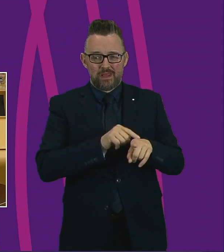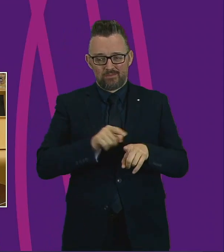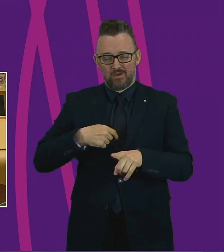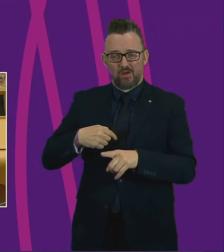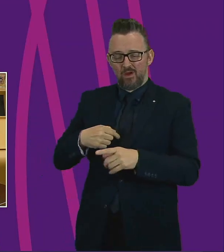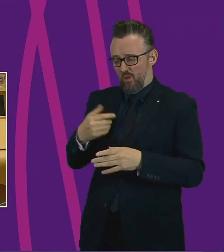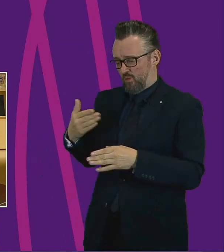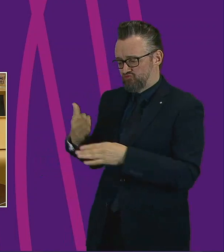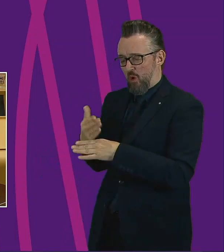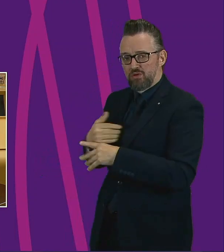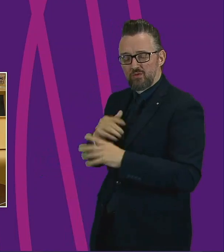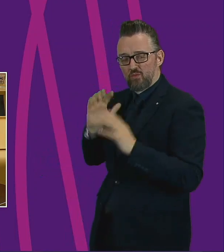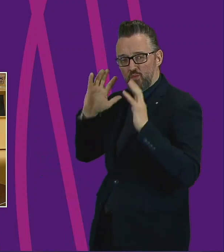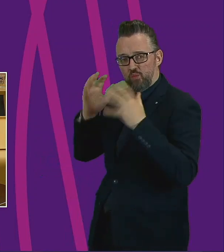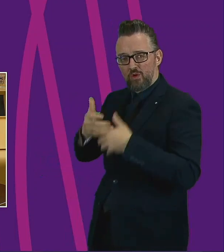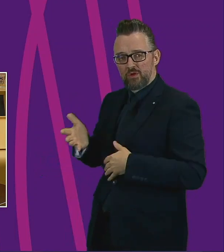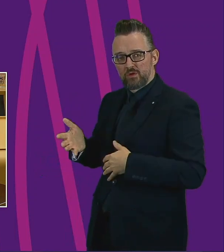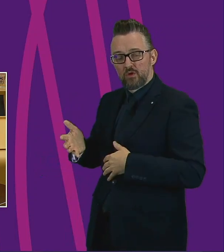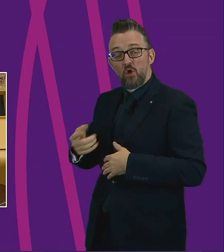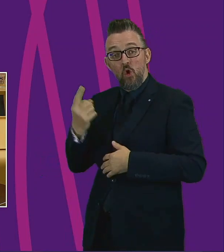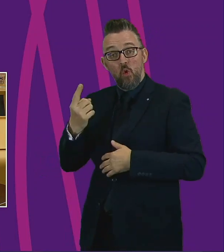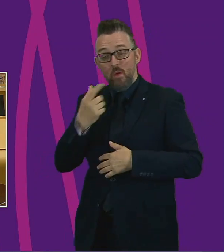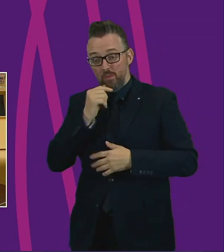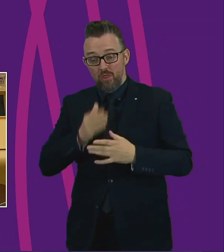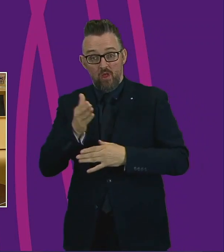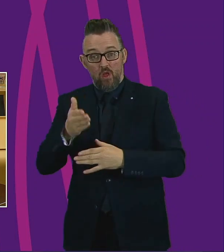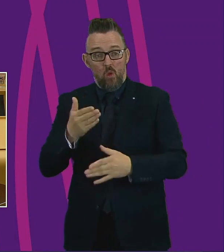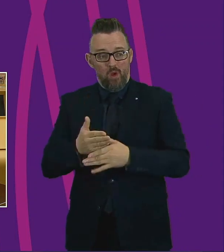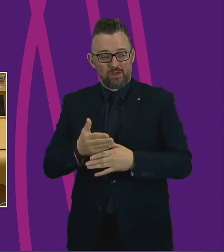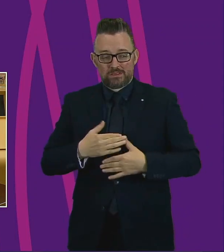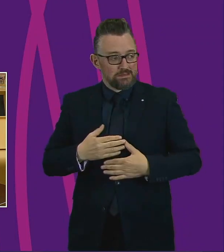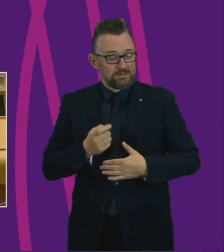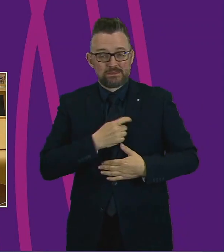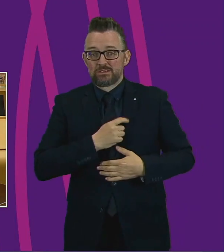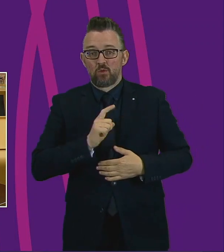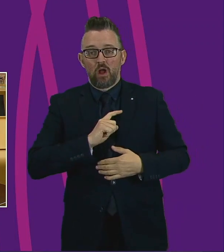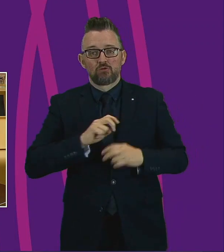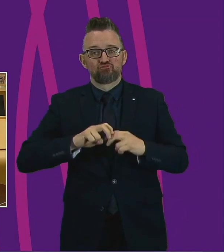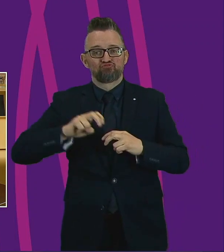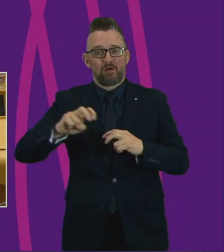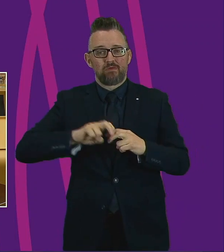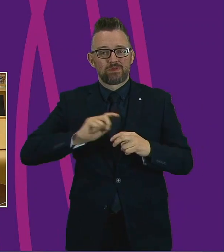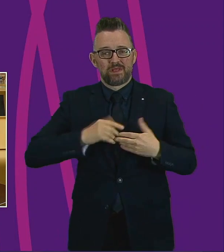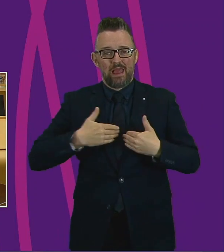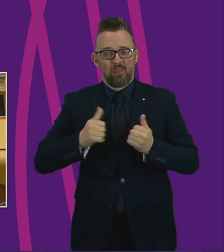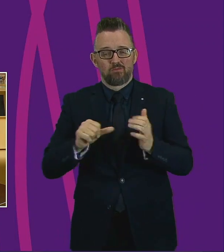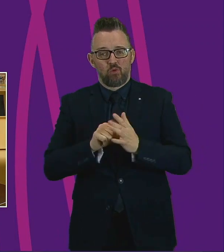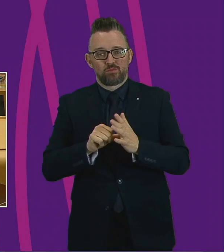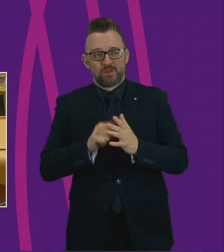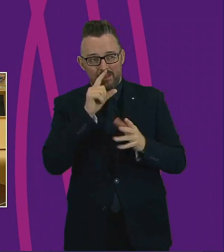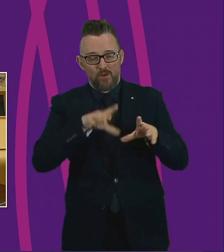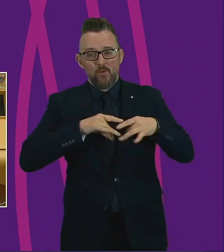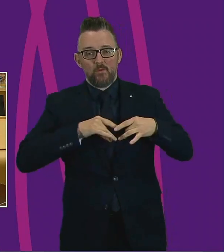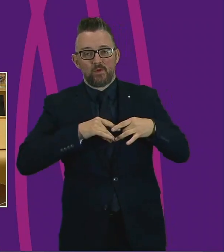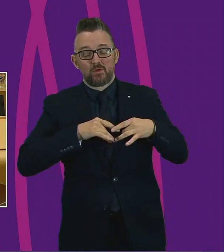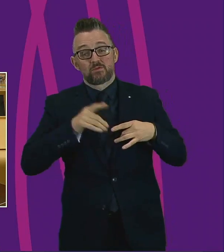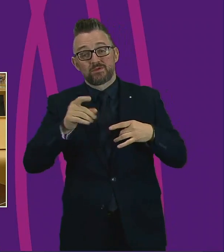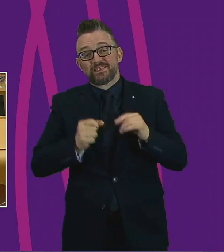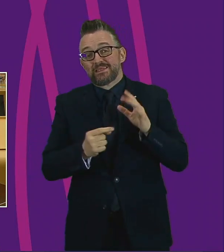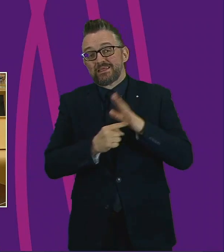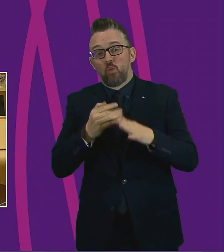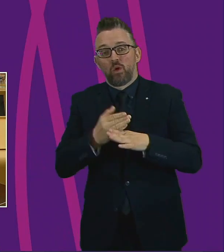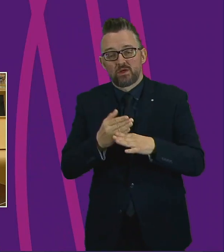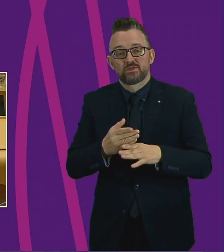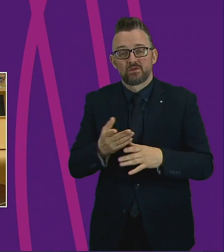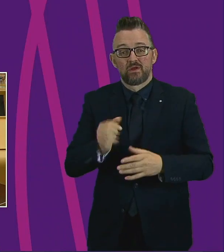their jobs. And those who are at work are worried about travelling to work, worried about their health. And as we know, key workers are actually risking their lives